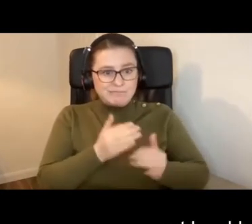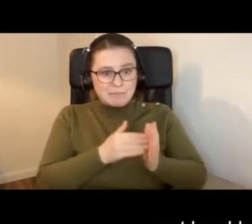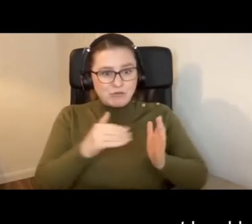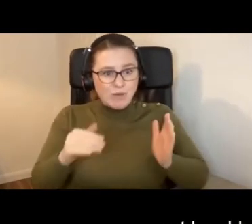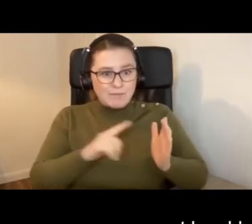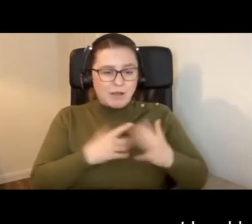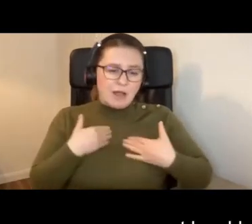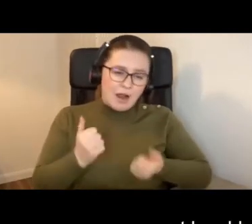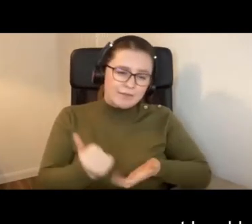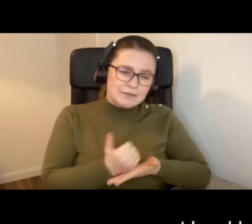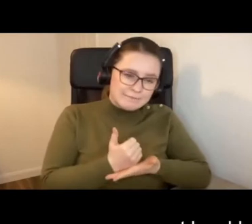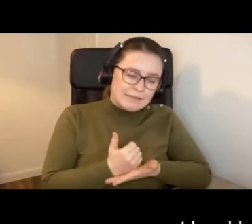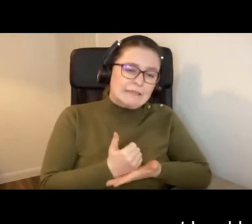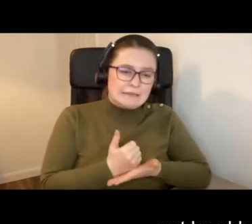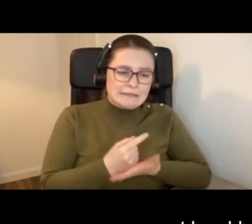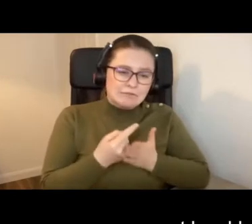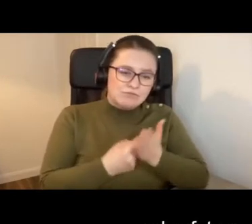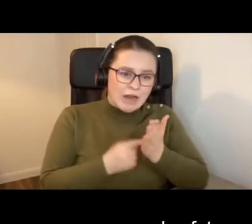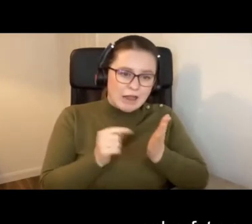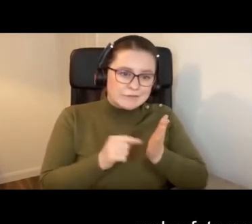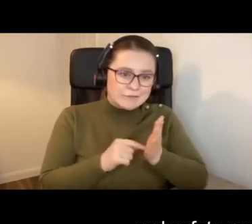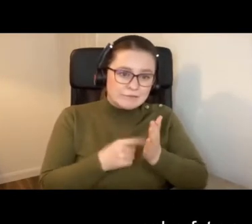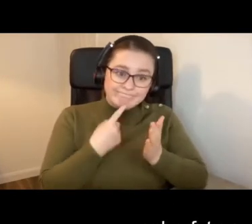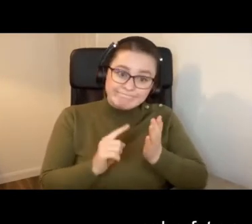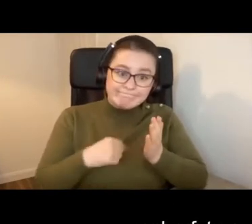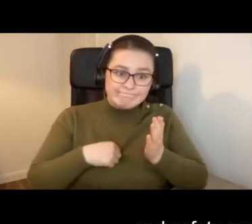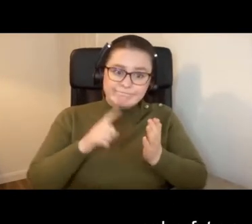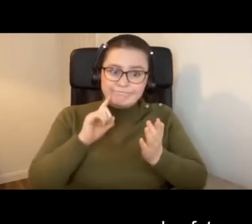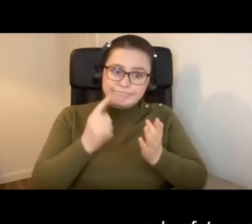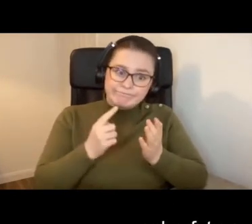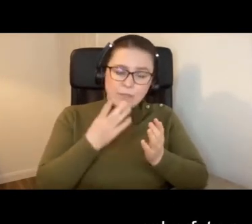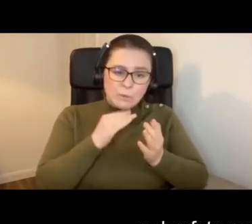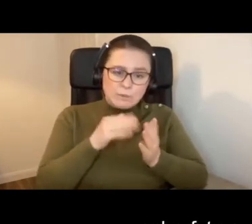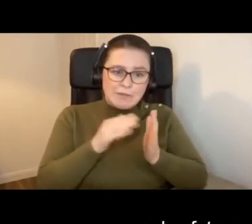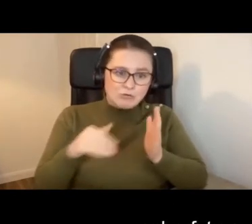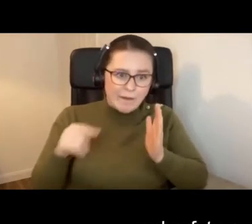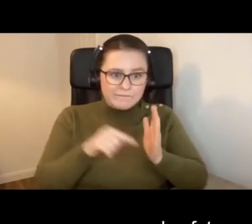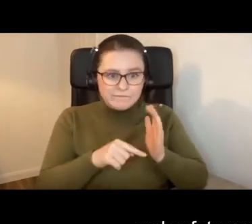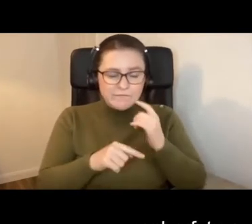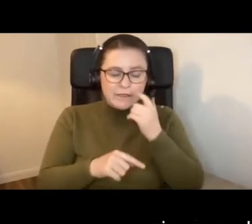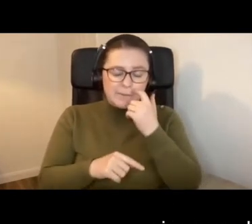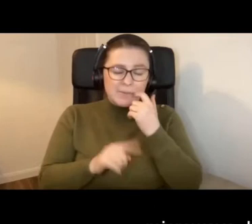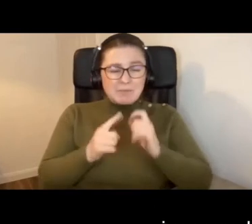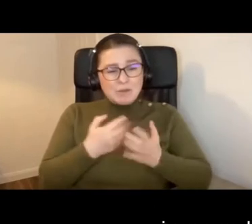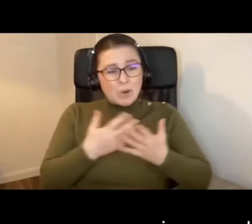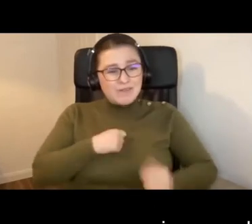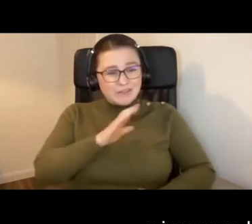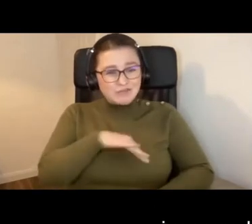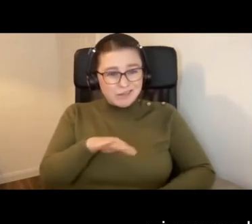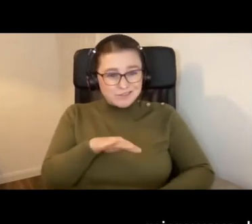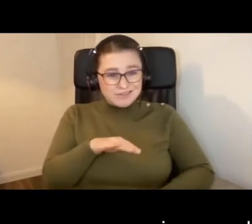there's a health and safety regulation in place. It says that we can't use microwave, but a lot of our children